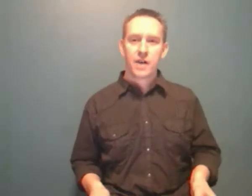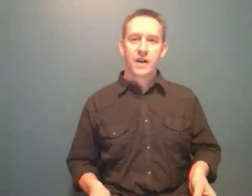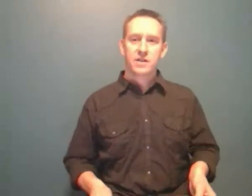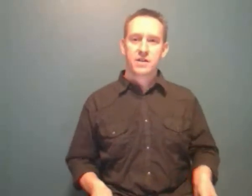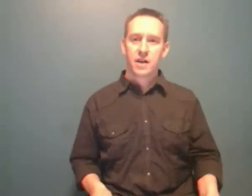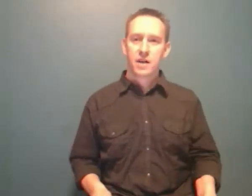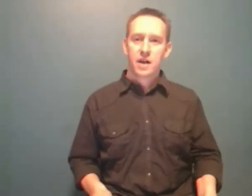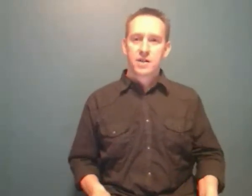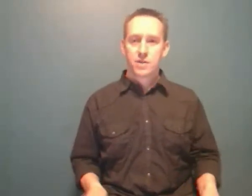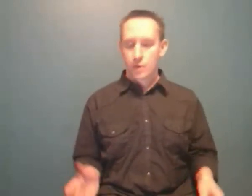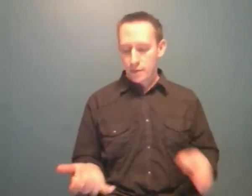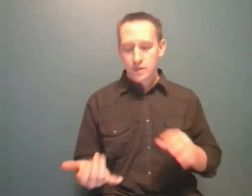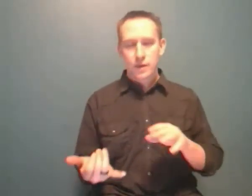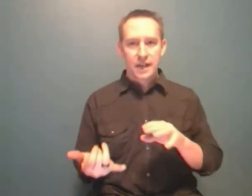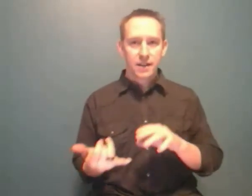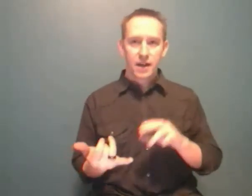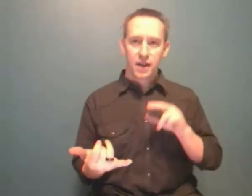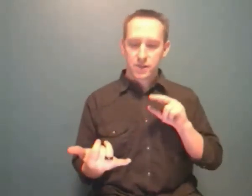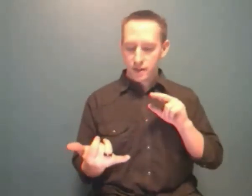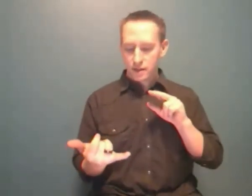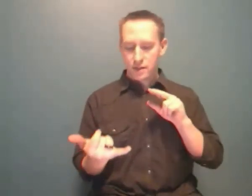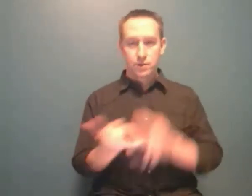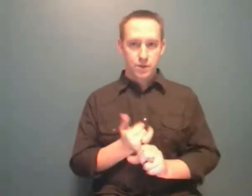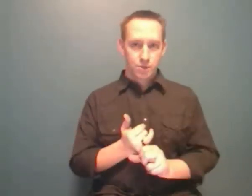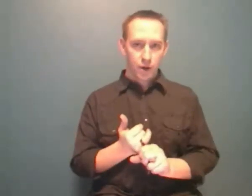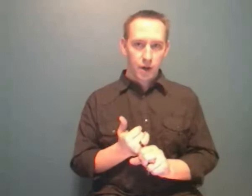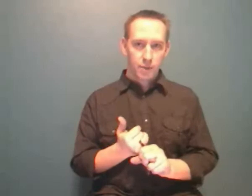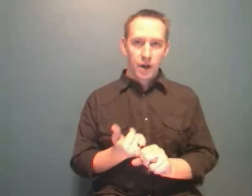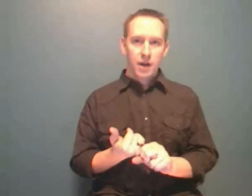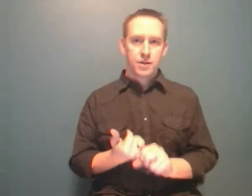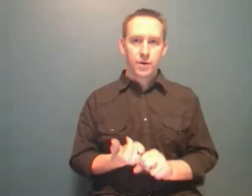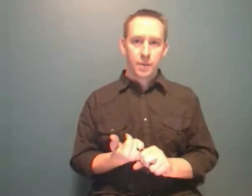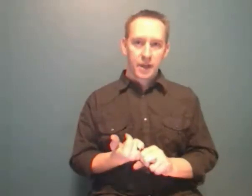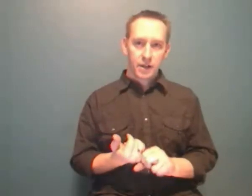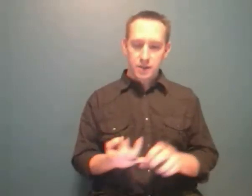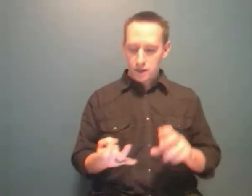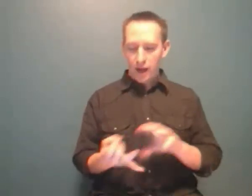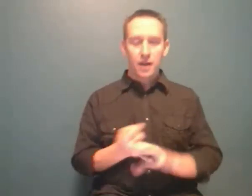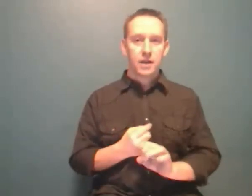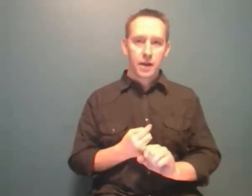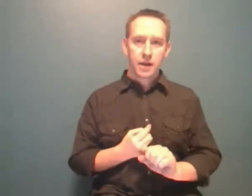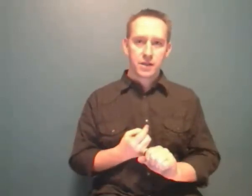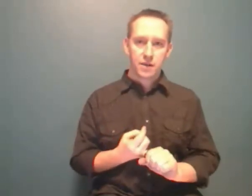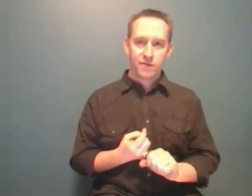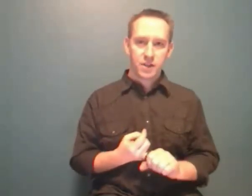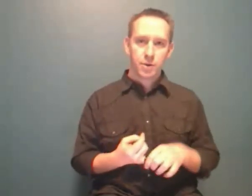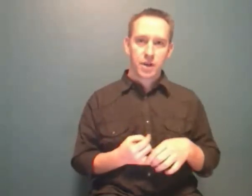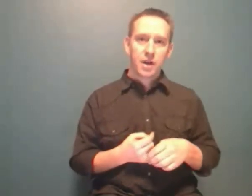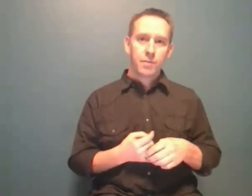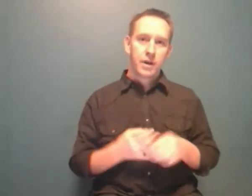access to that. So the best way to get that access is to subscribe to our mailing list and like us on Facebook. By doing